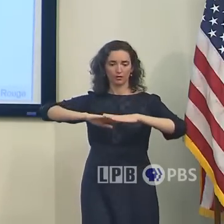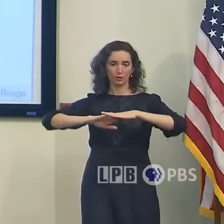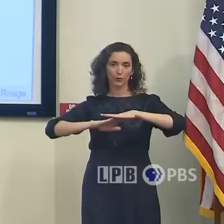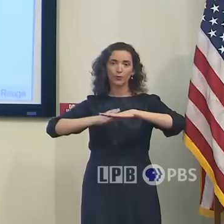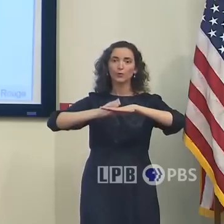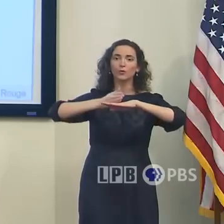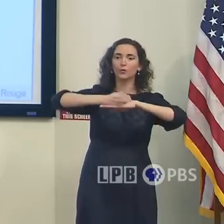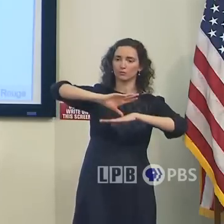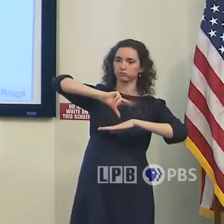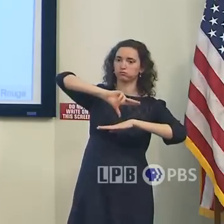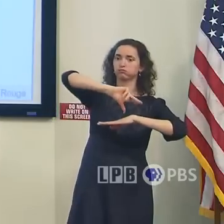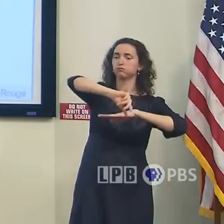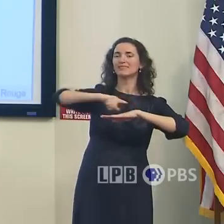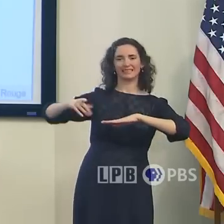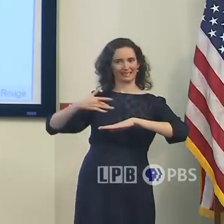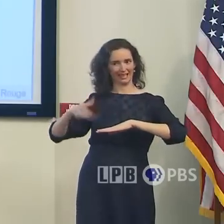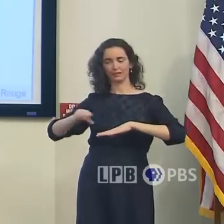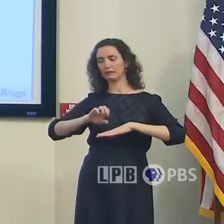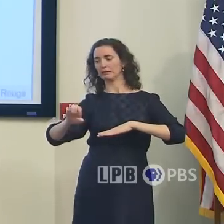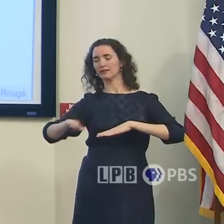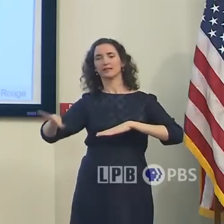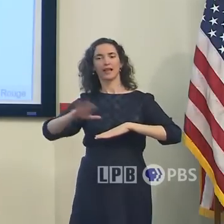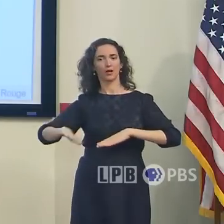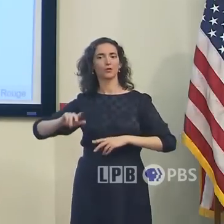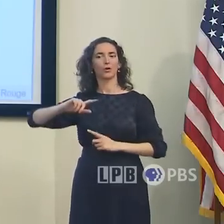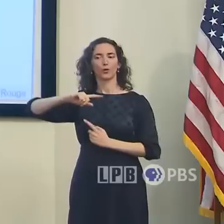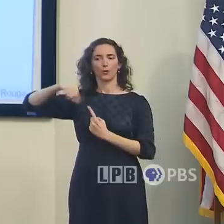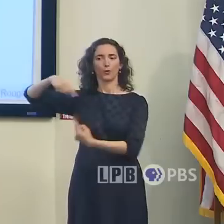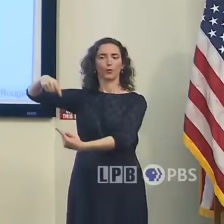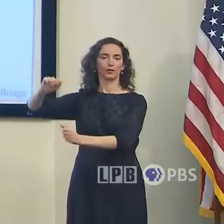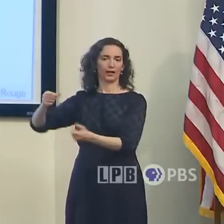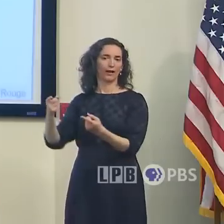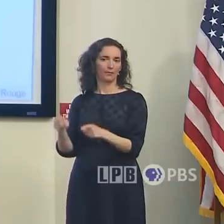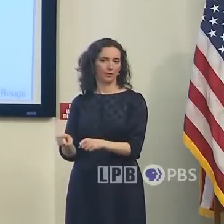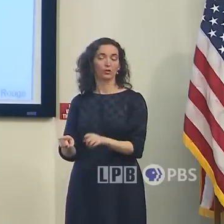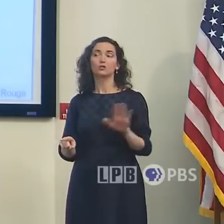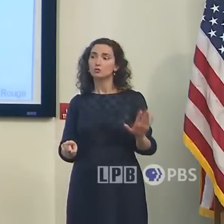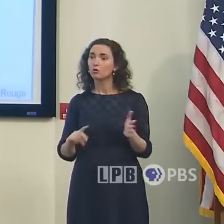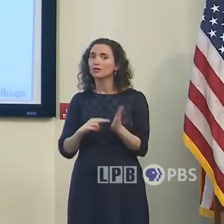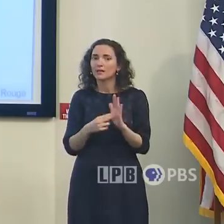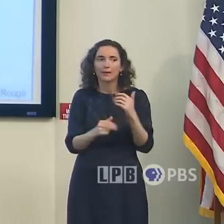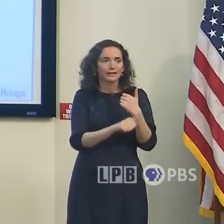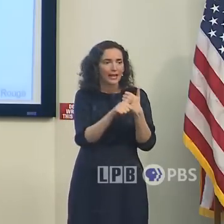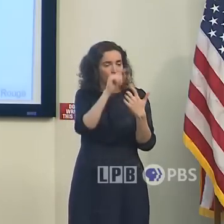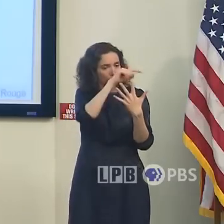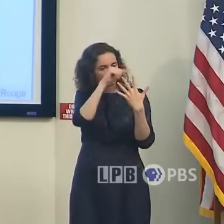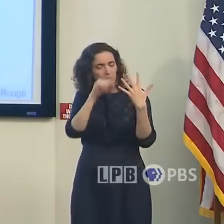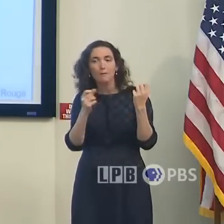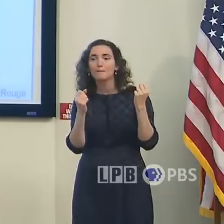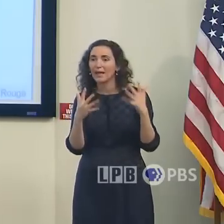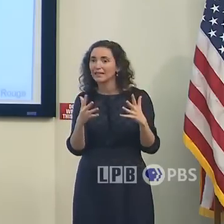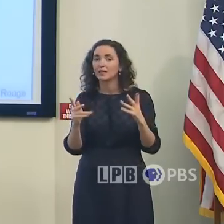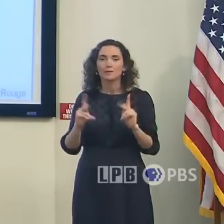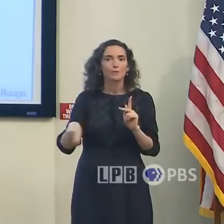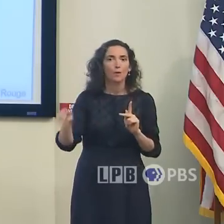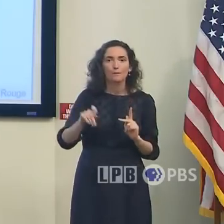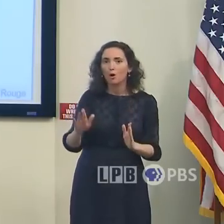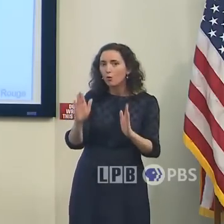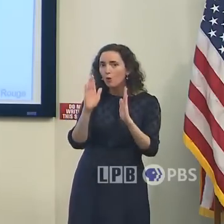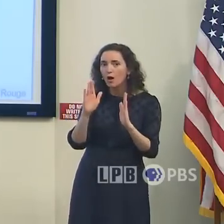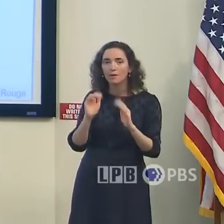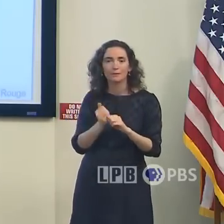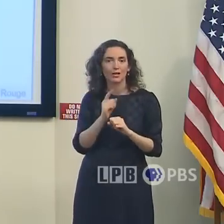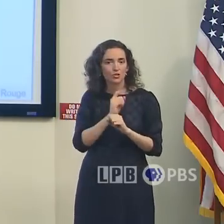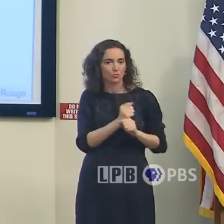there are multiple things for people to be watching and keeping their eye on and making sure that they're prepared for. Because again, I'll start off with the same